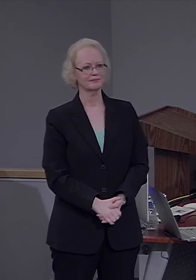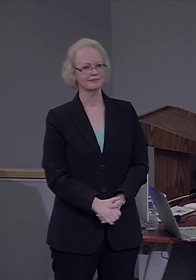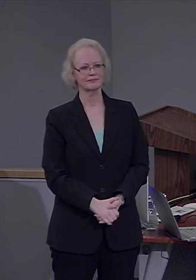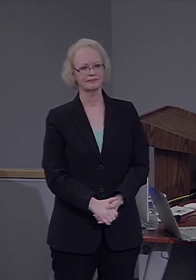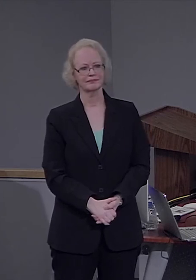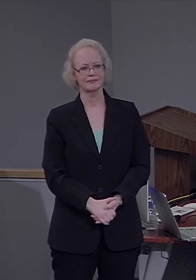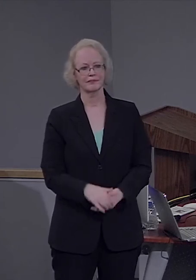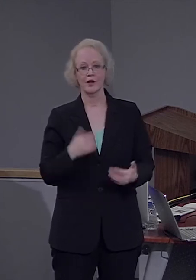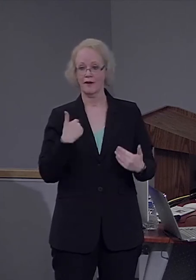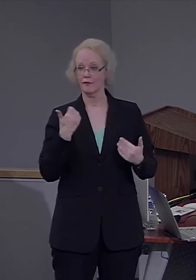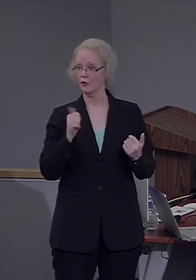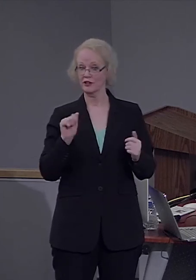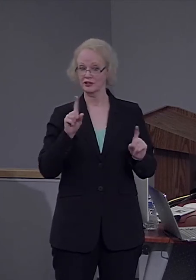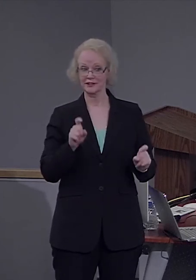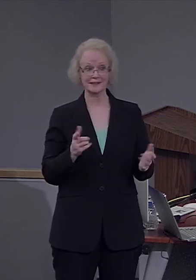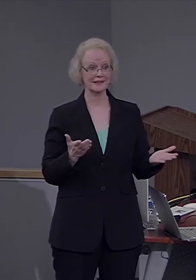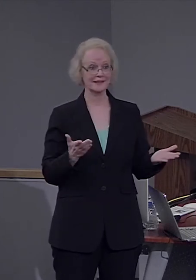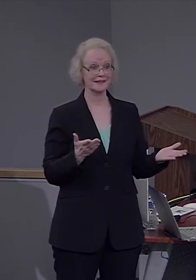Do we have questions?